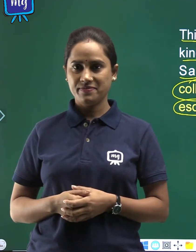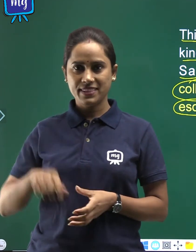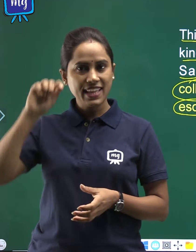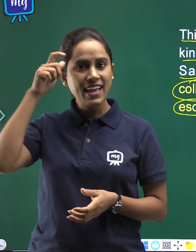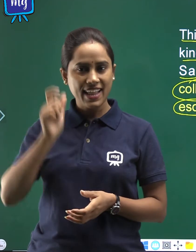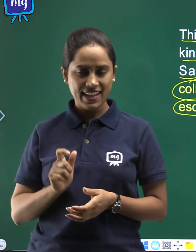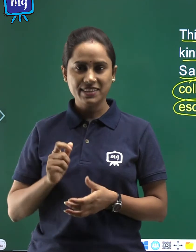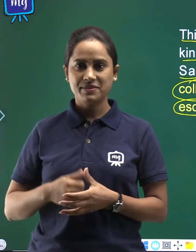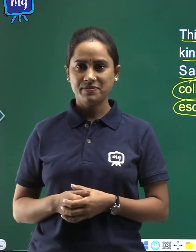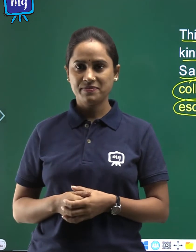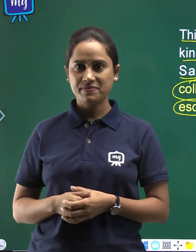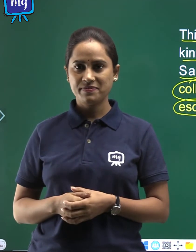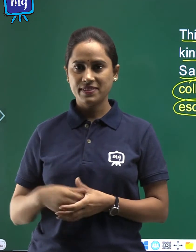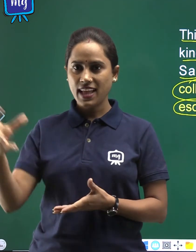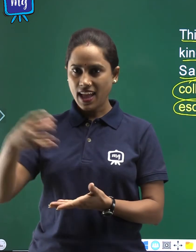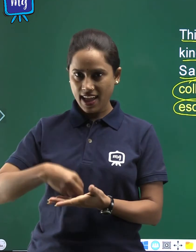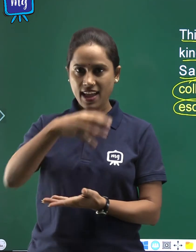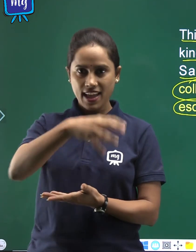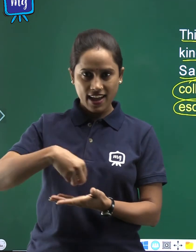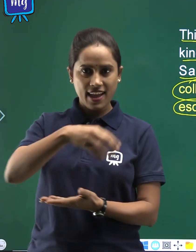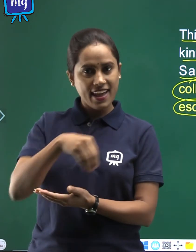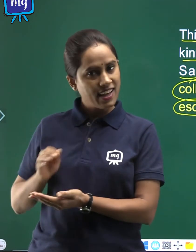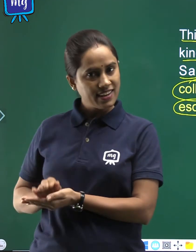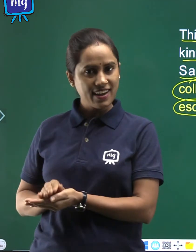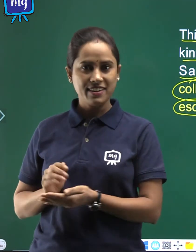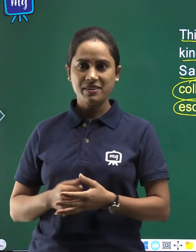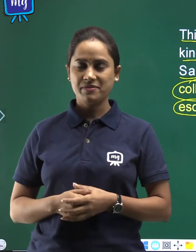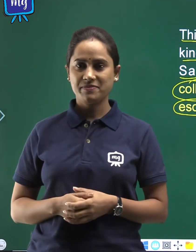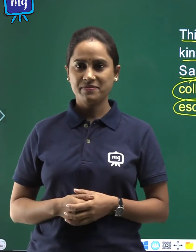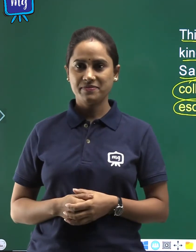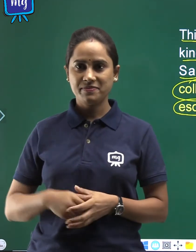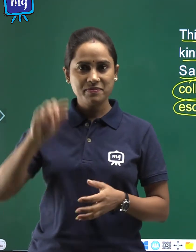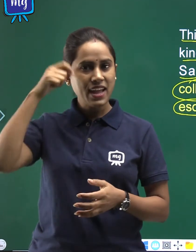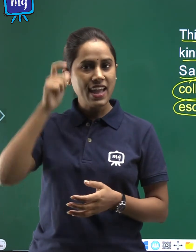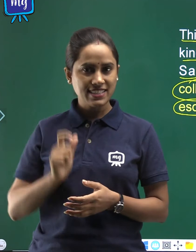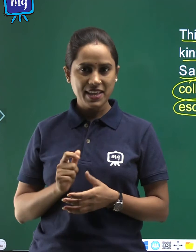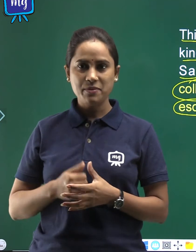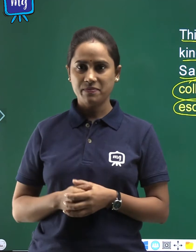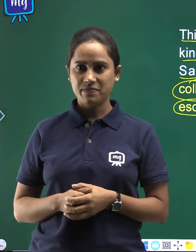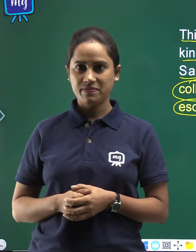collect, ikattha karna, escape,